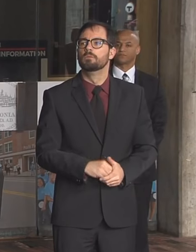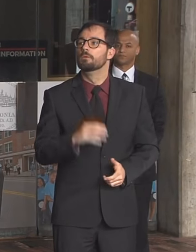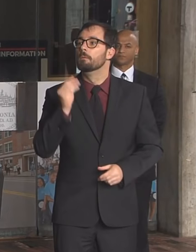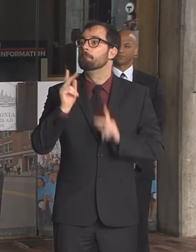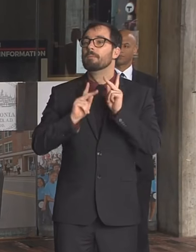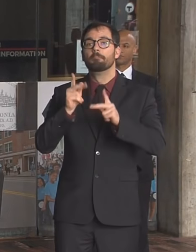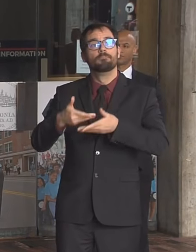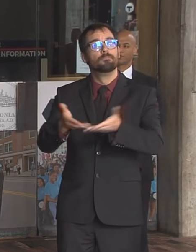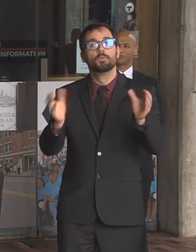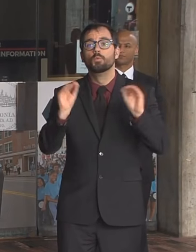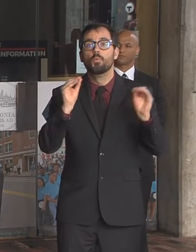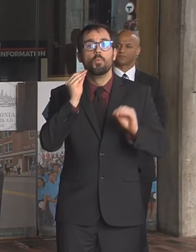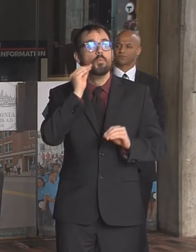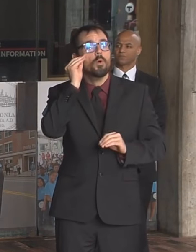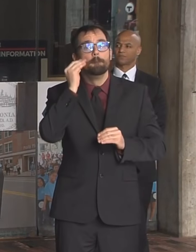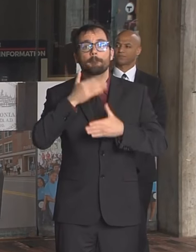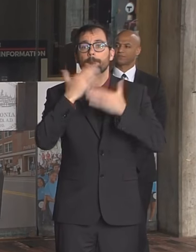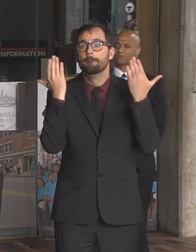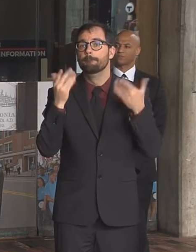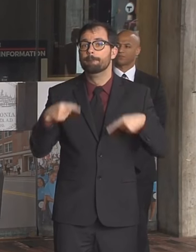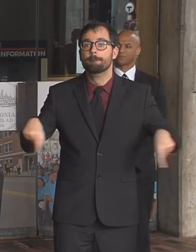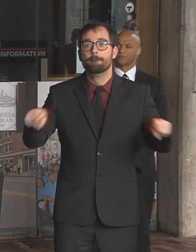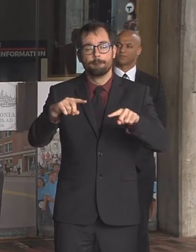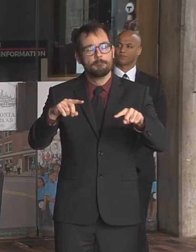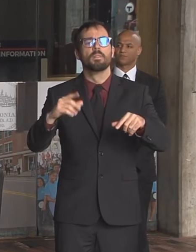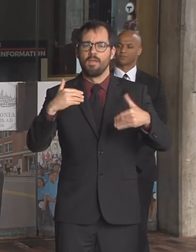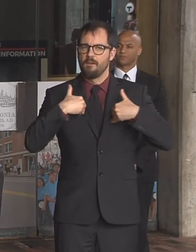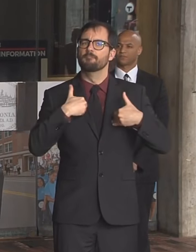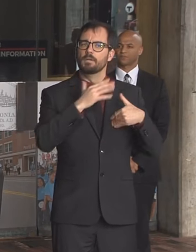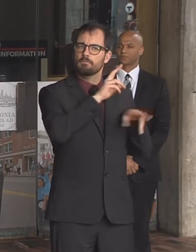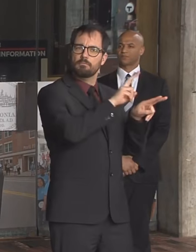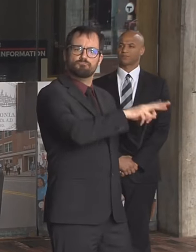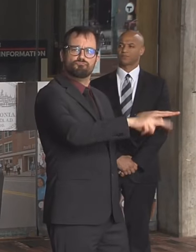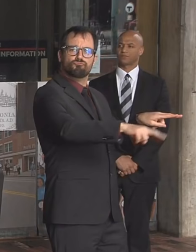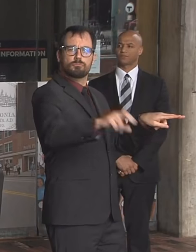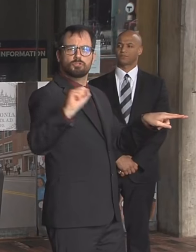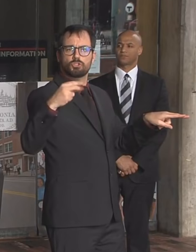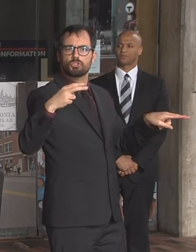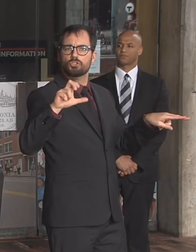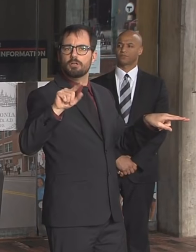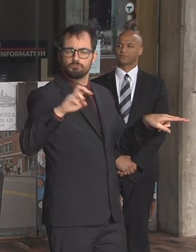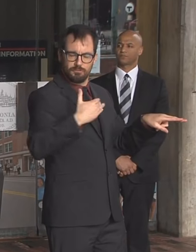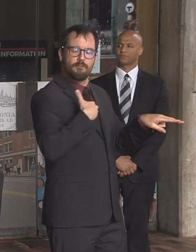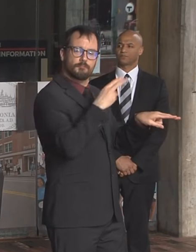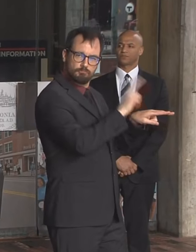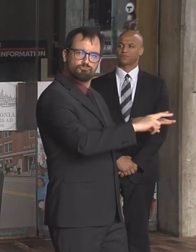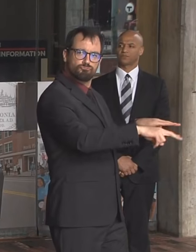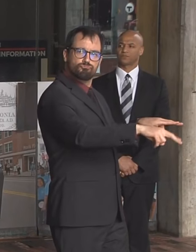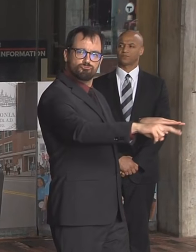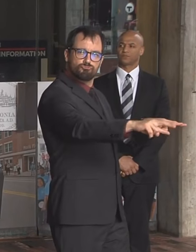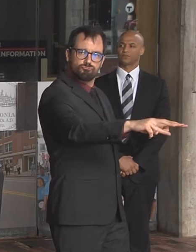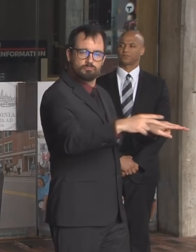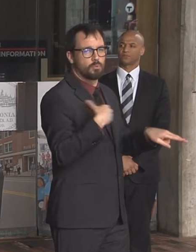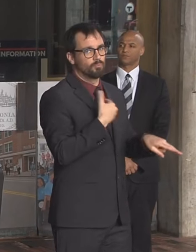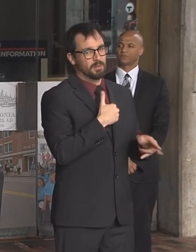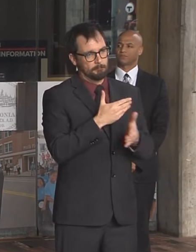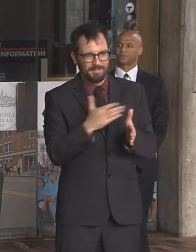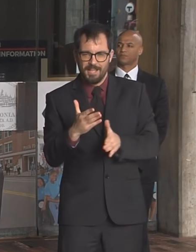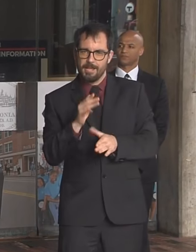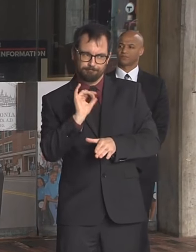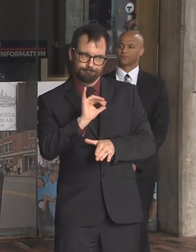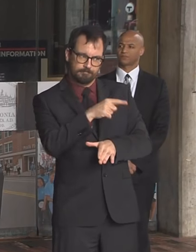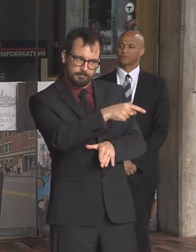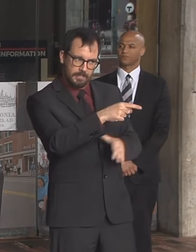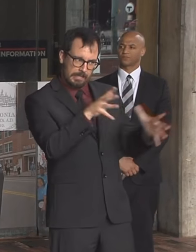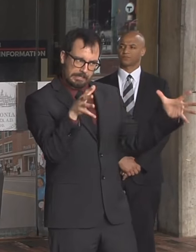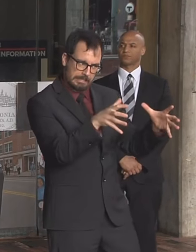continue putting in place measures to protect sheltered guests and prevent the spread of virus. The city is in the process right now of finalizing